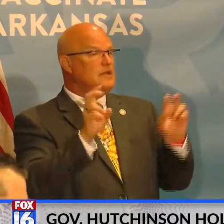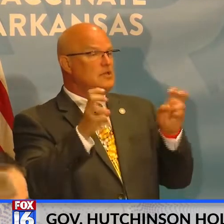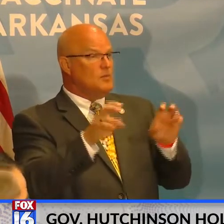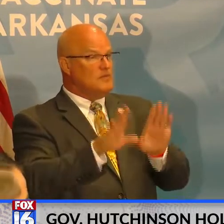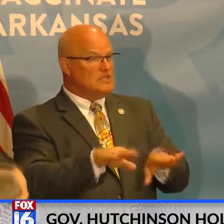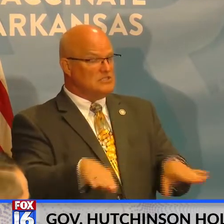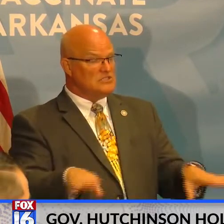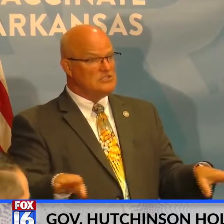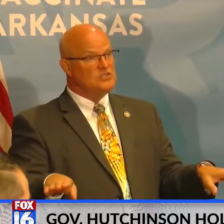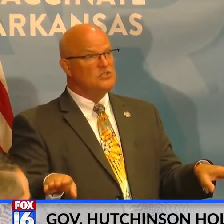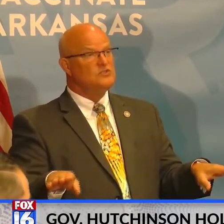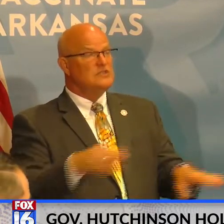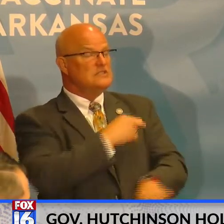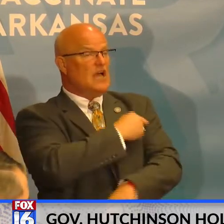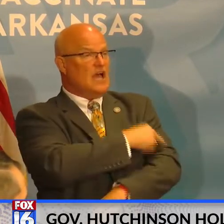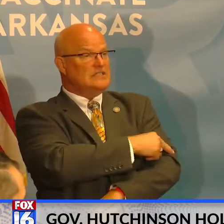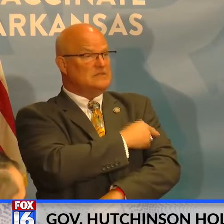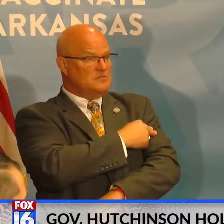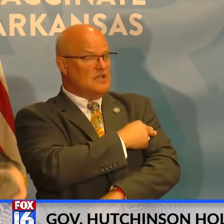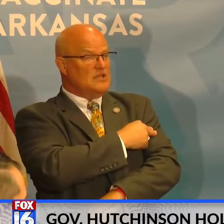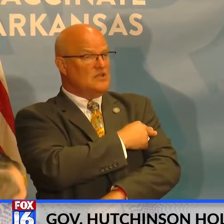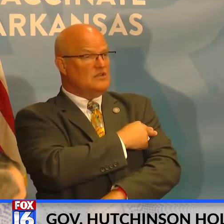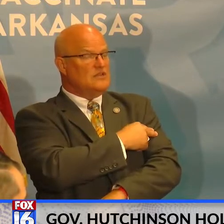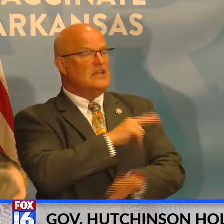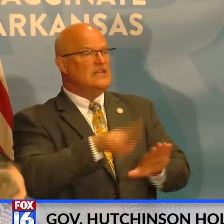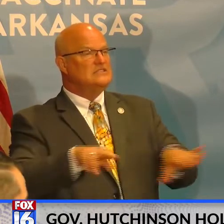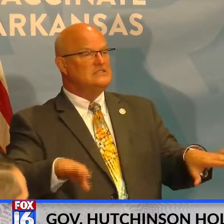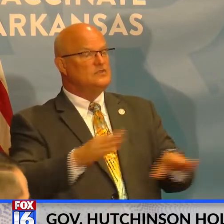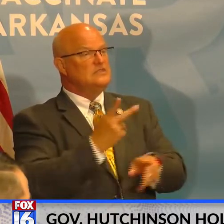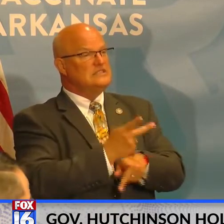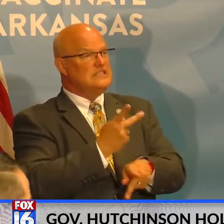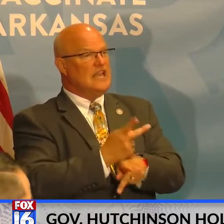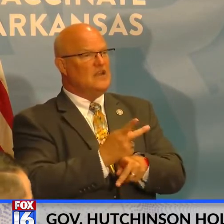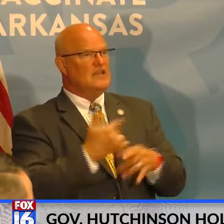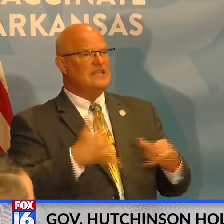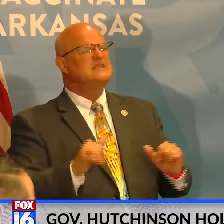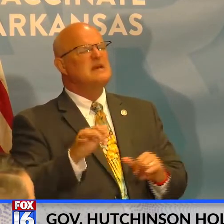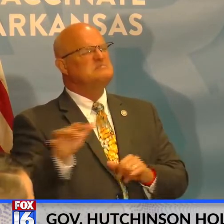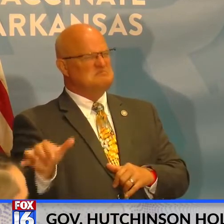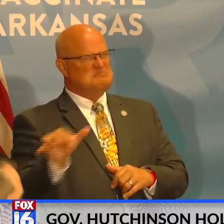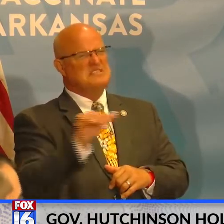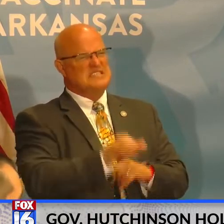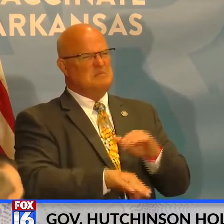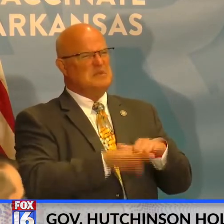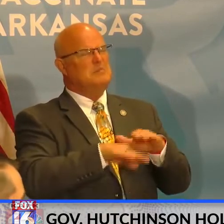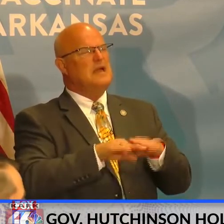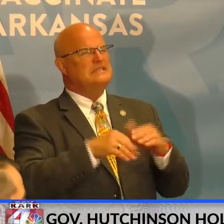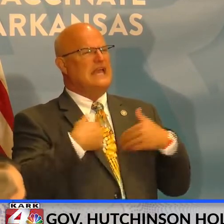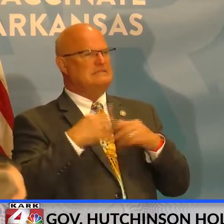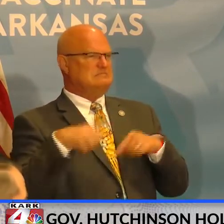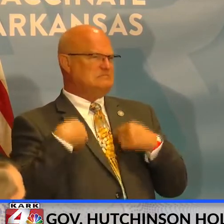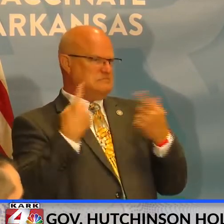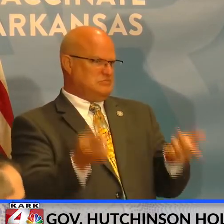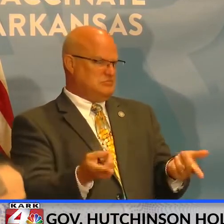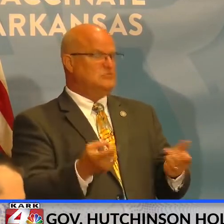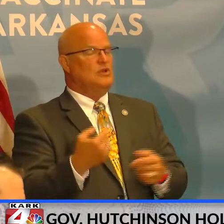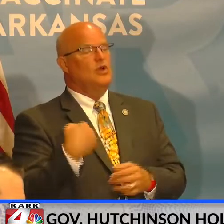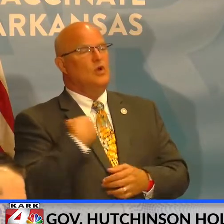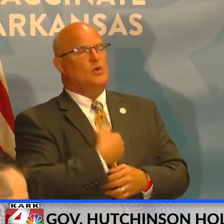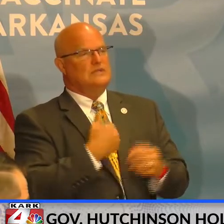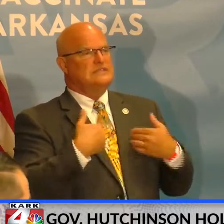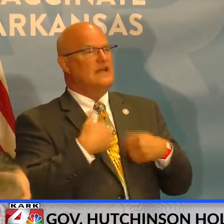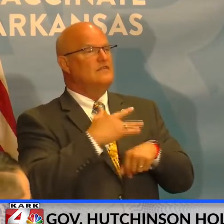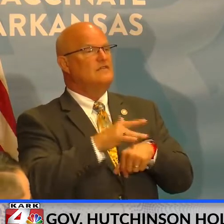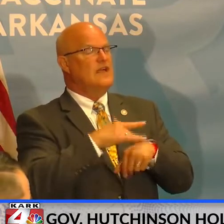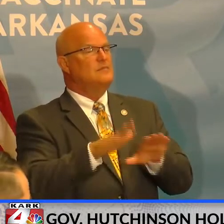the Children's Hospital and Children's Care, they're still about the same capacity as there has been. So we're, we still have